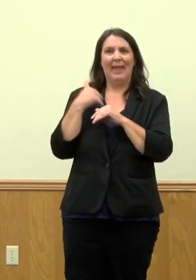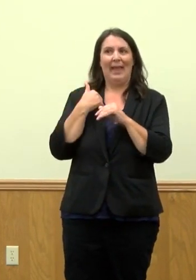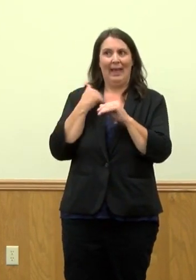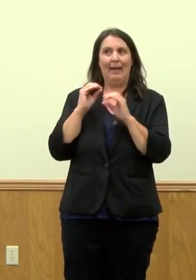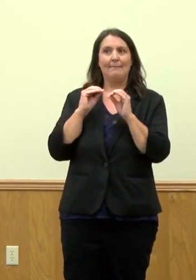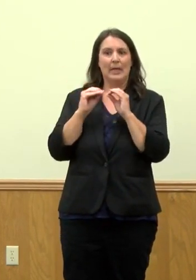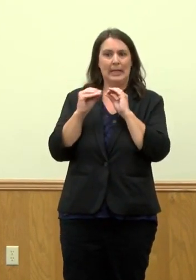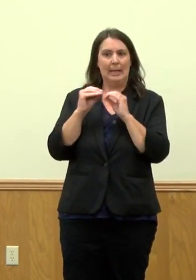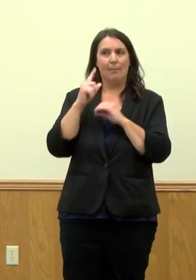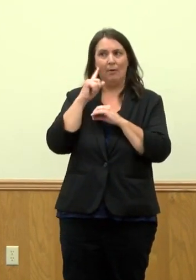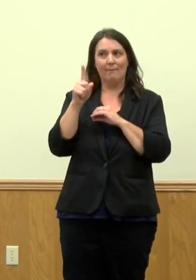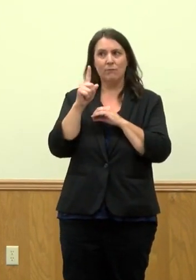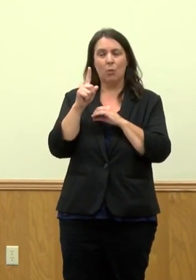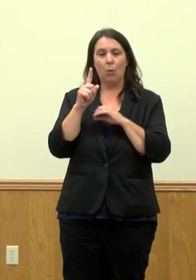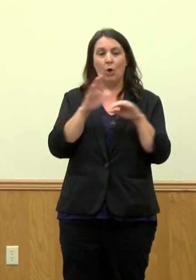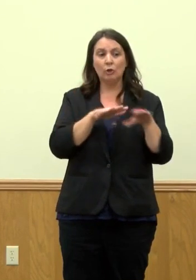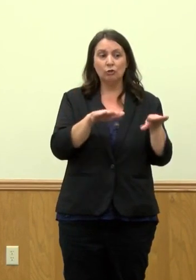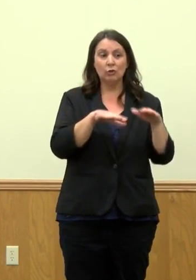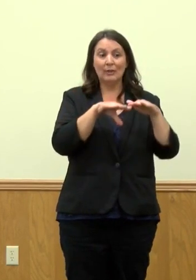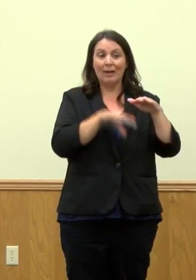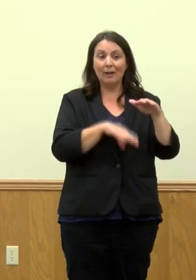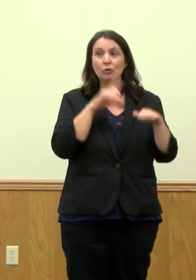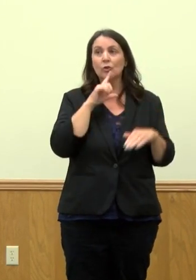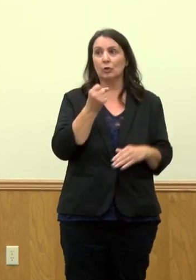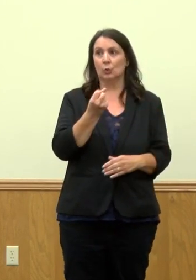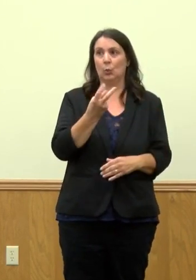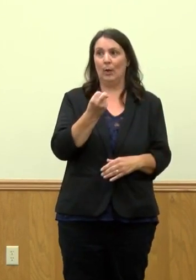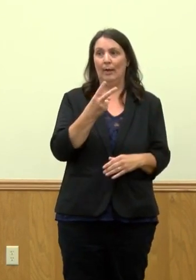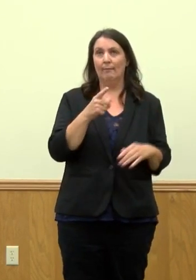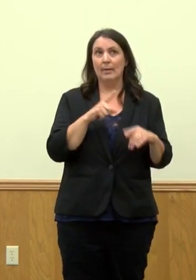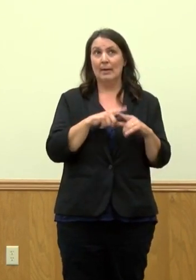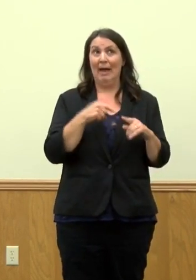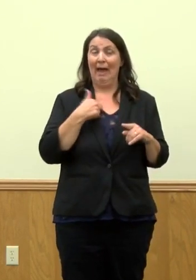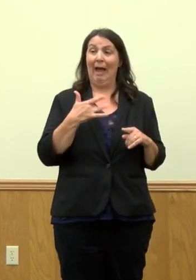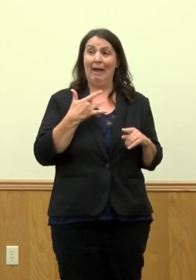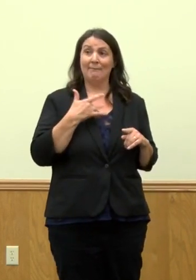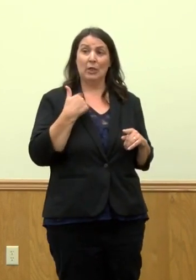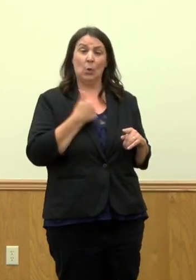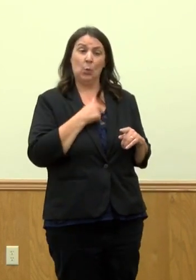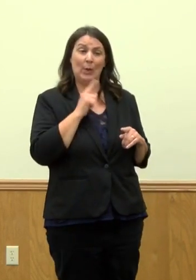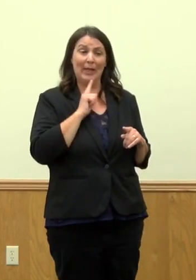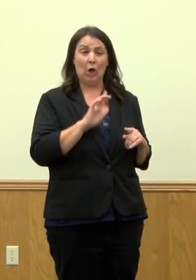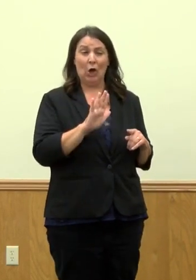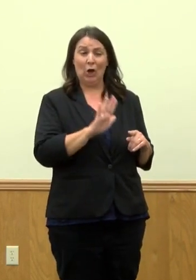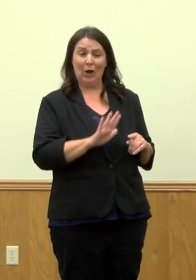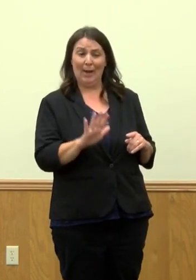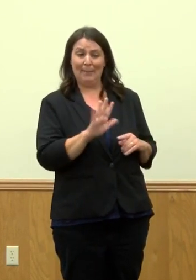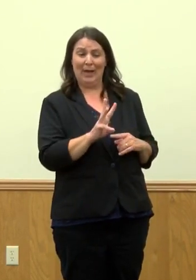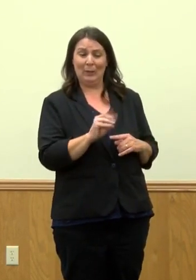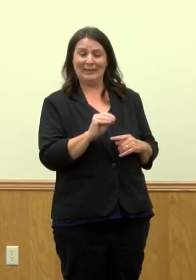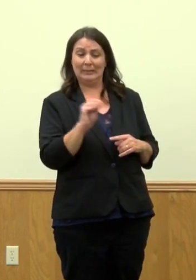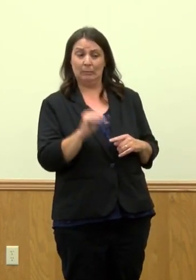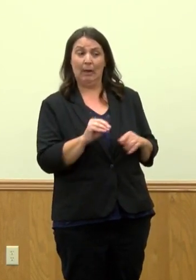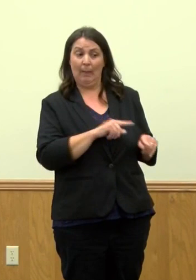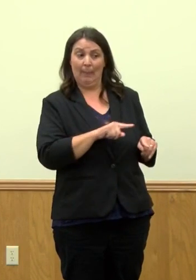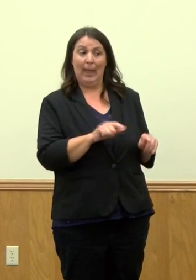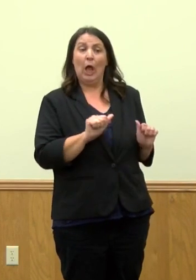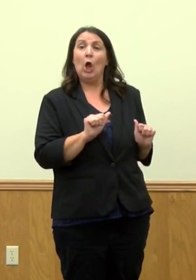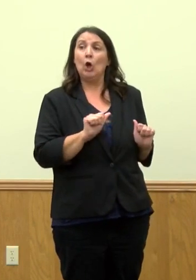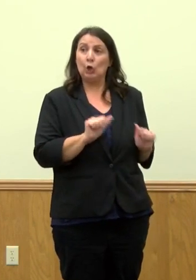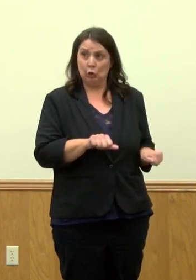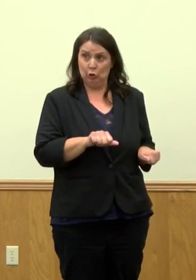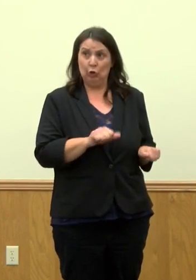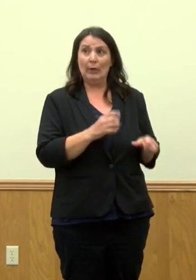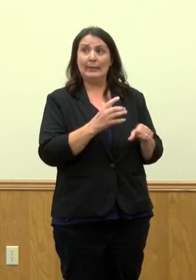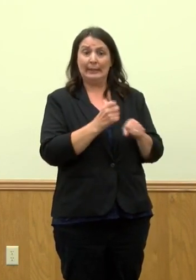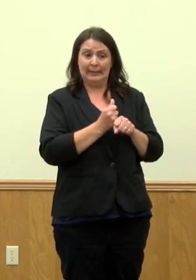populations. I would hazard us to be close to the 60 percentile for eligible, meaning 12 and older.